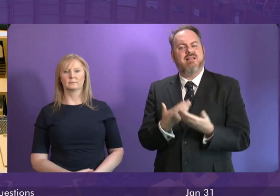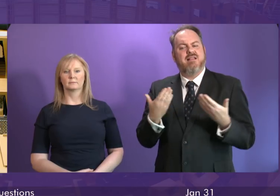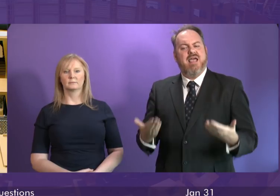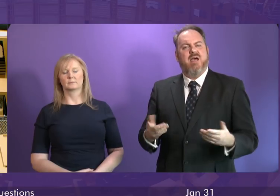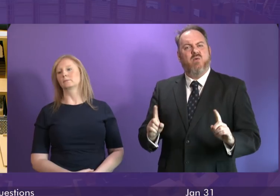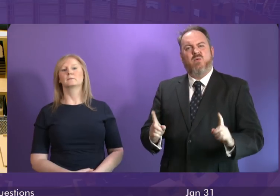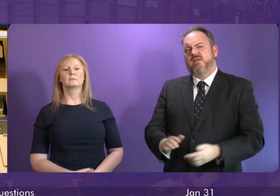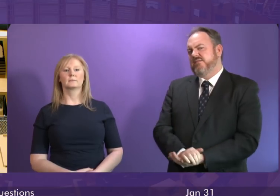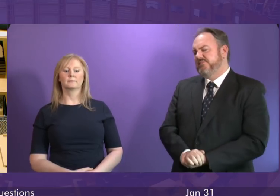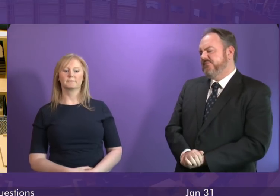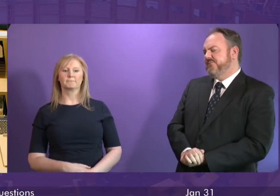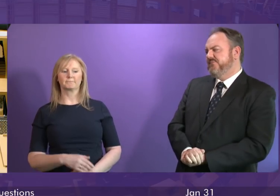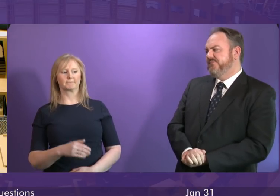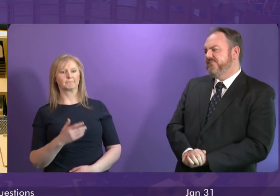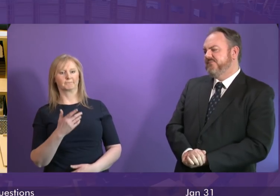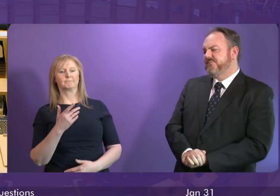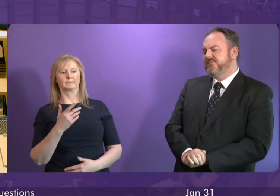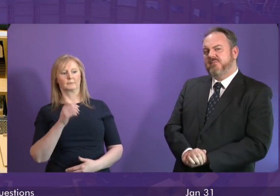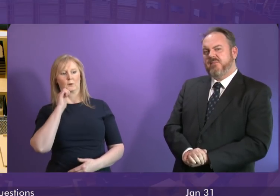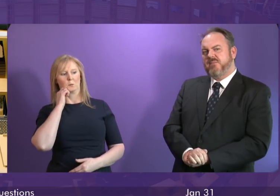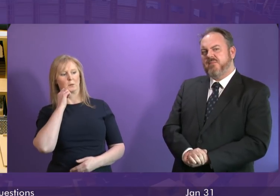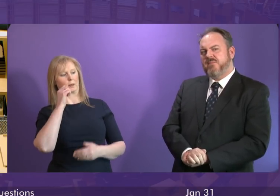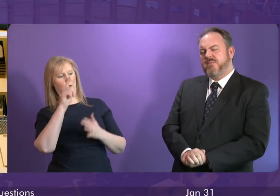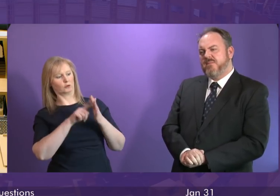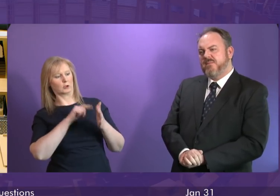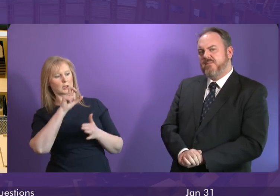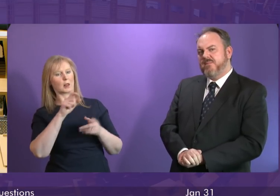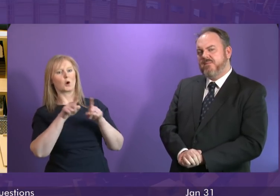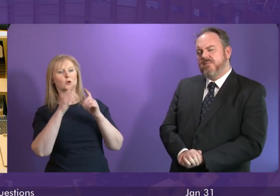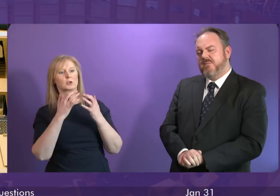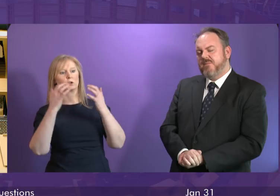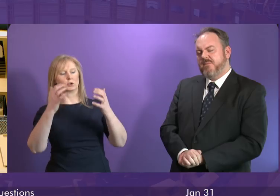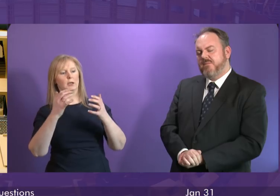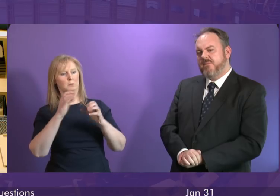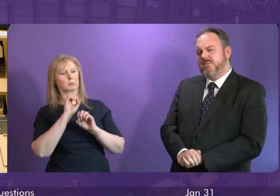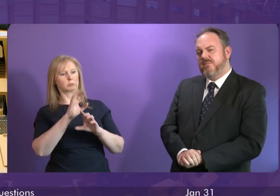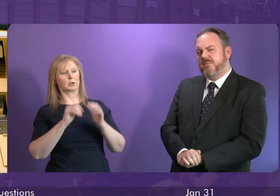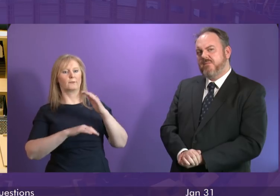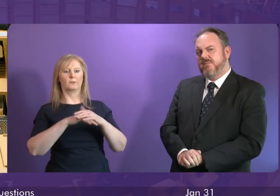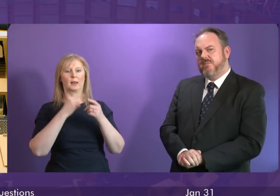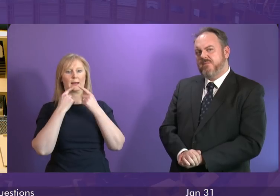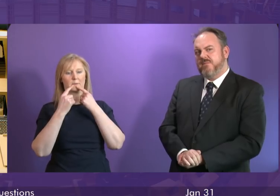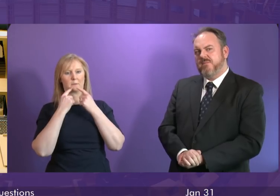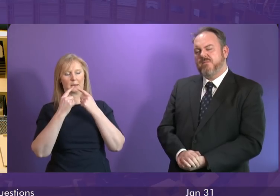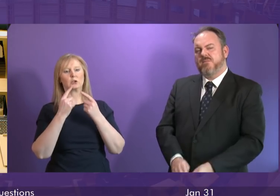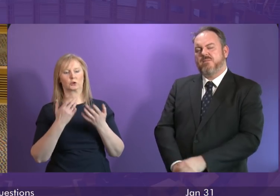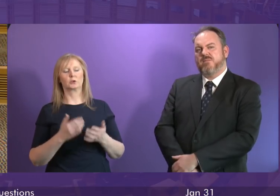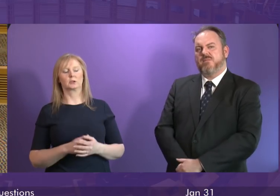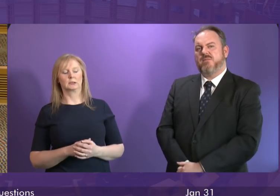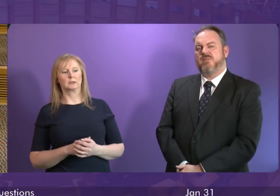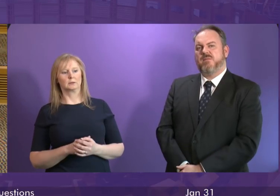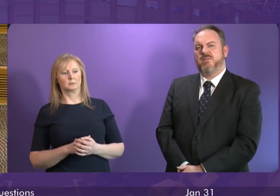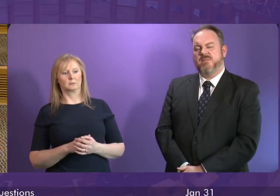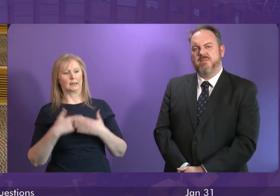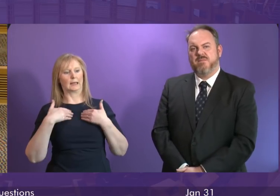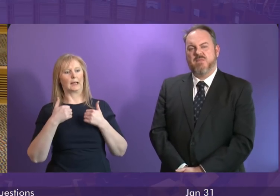Minister. Again, let me seek to give Jackson-Carlo and the Chamber as full information on this as I possibly can. The